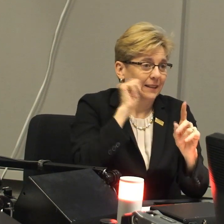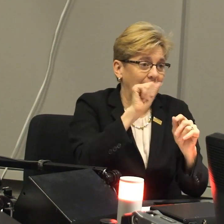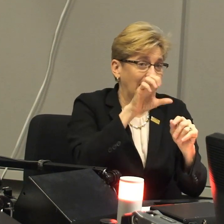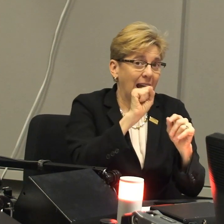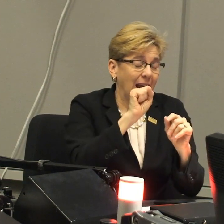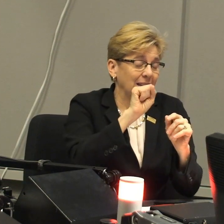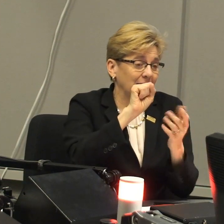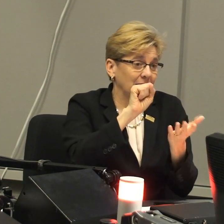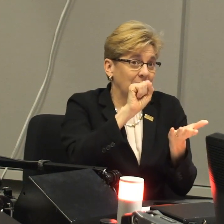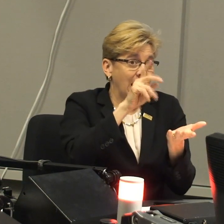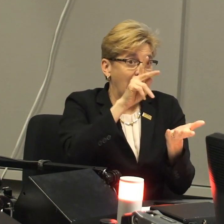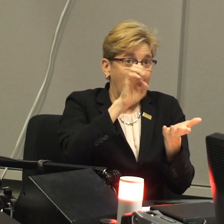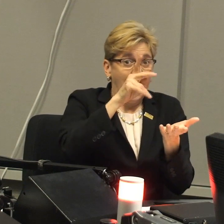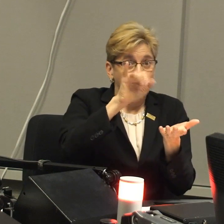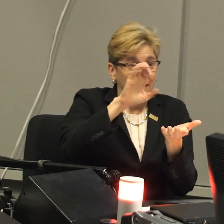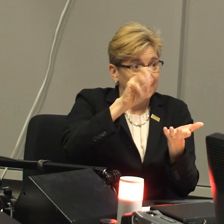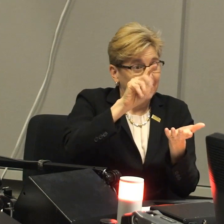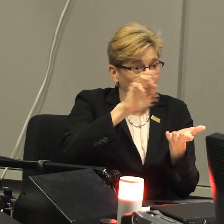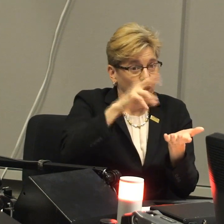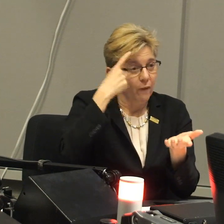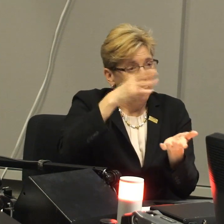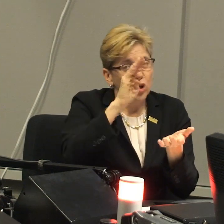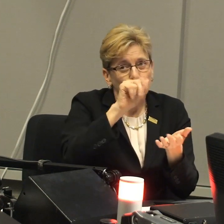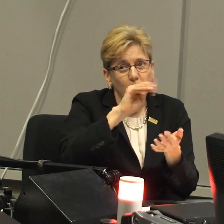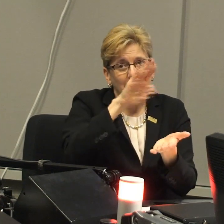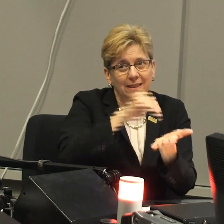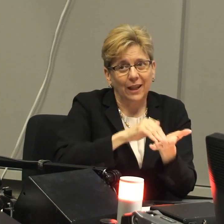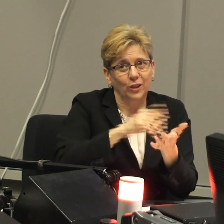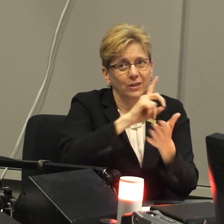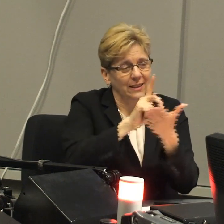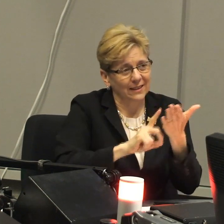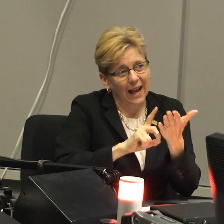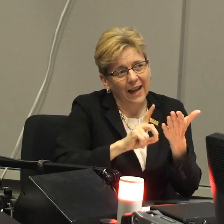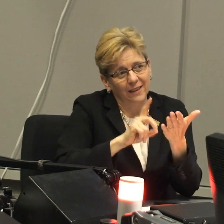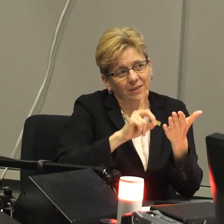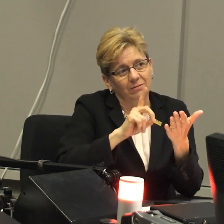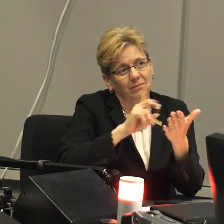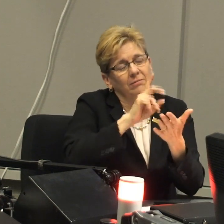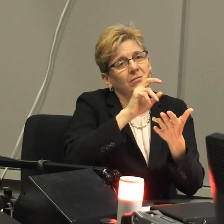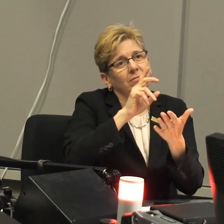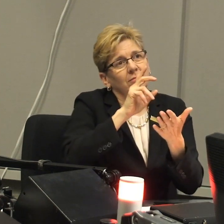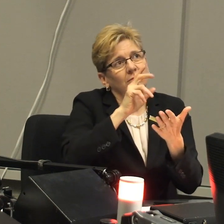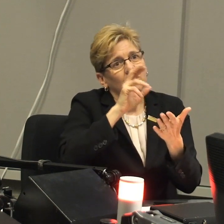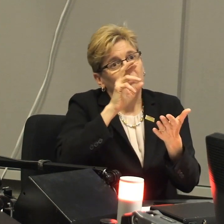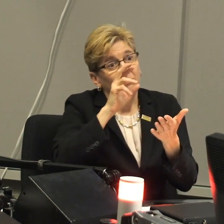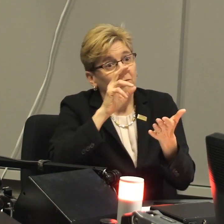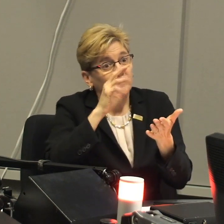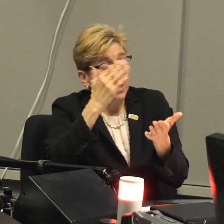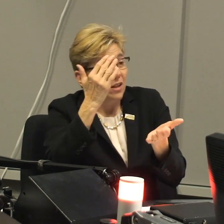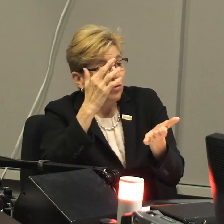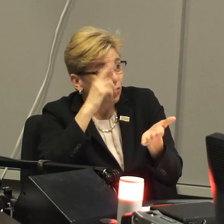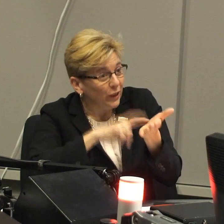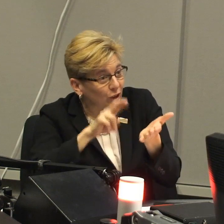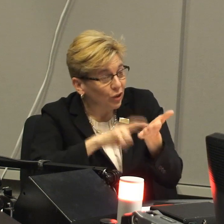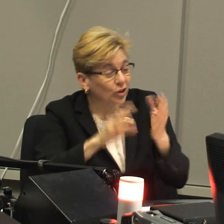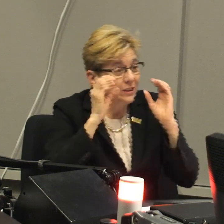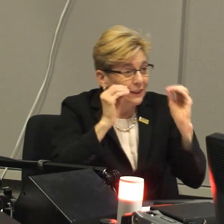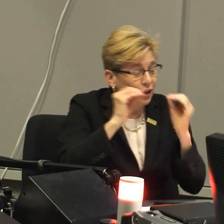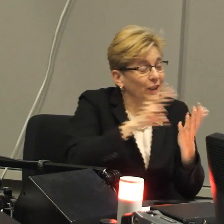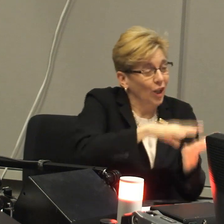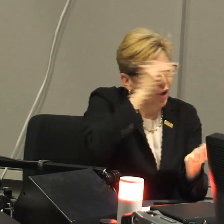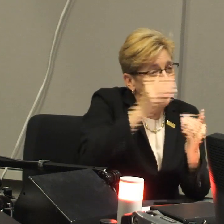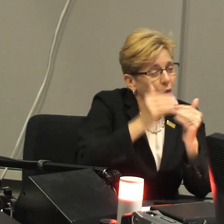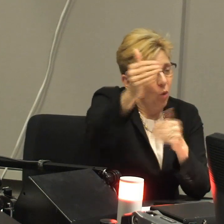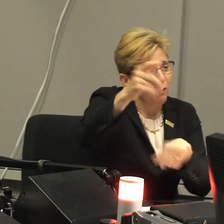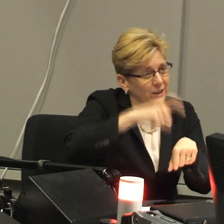in fact, launch Gallaudet as an epicenter, an epicenter for human-centered design. And